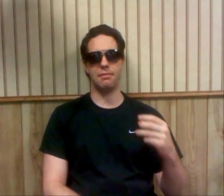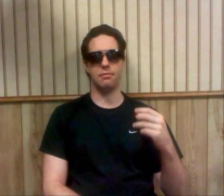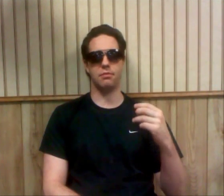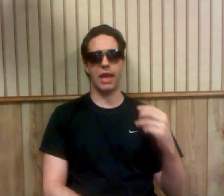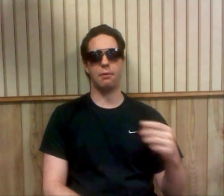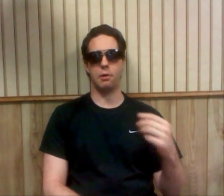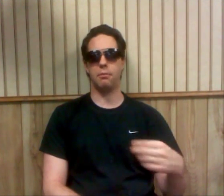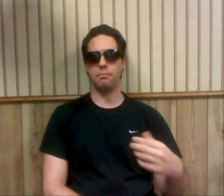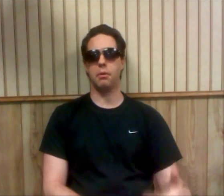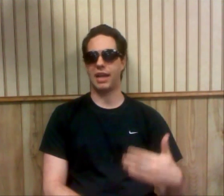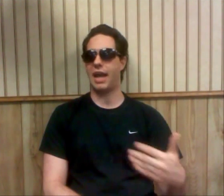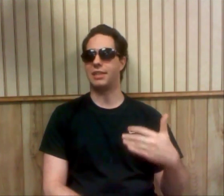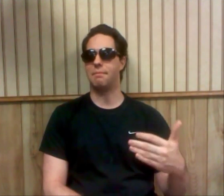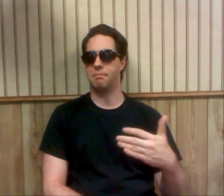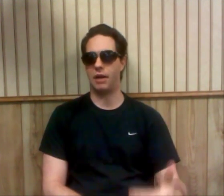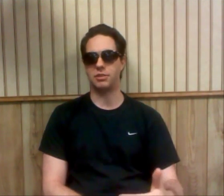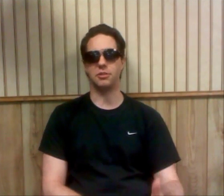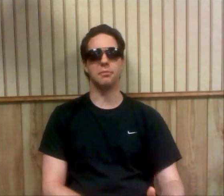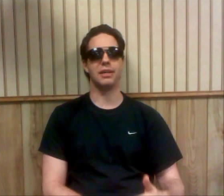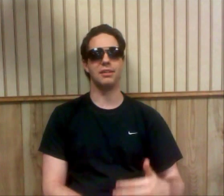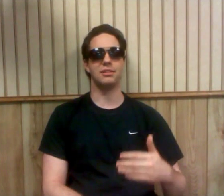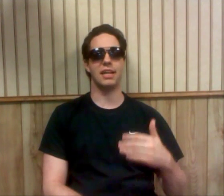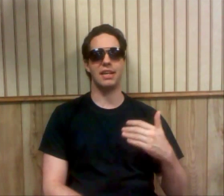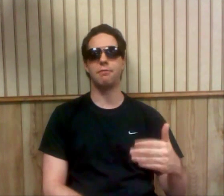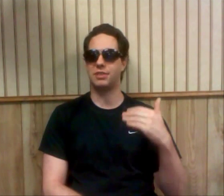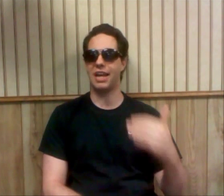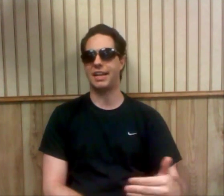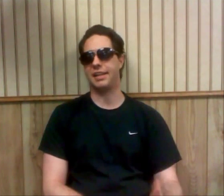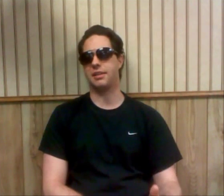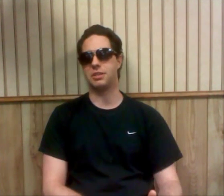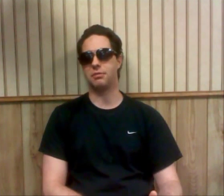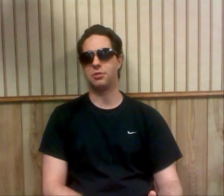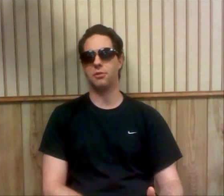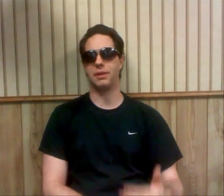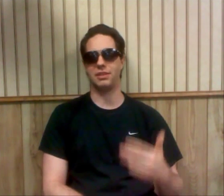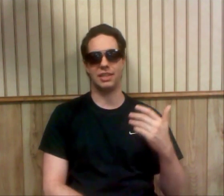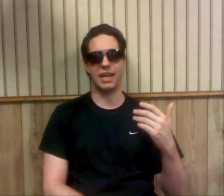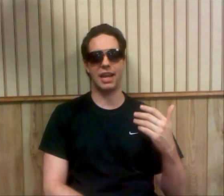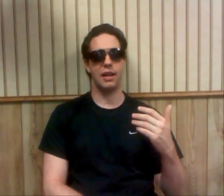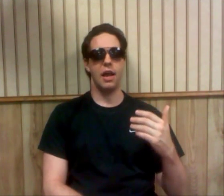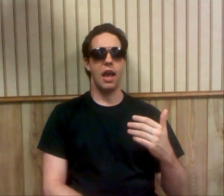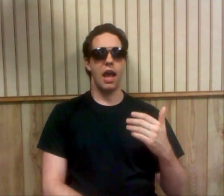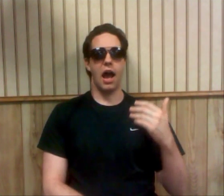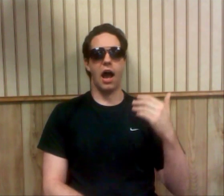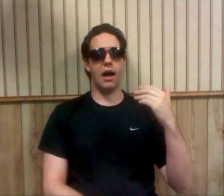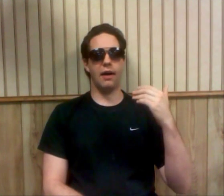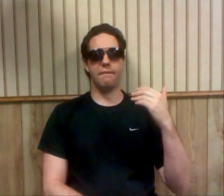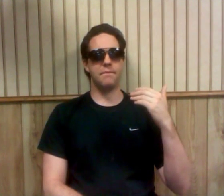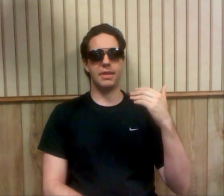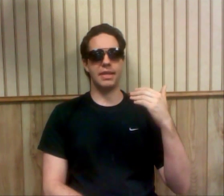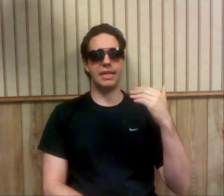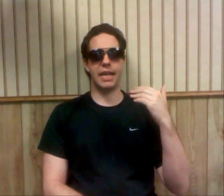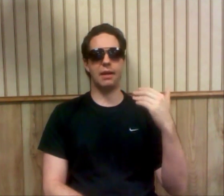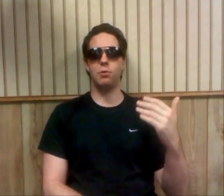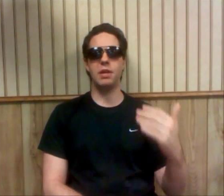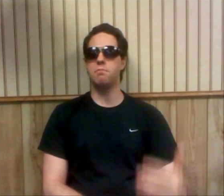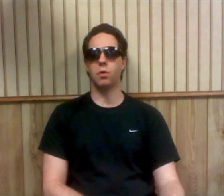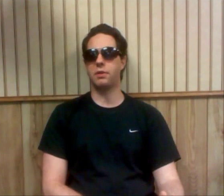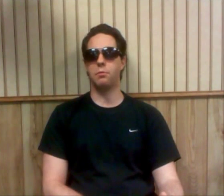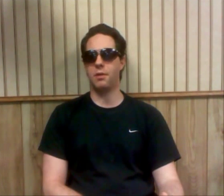that well-booked as a monster because they never dedicate themselves to it because he can't win more than one